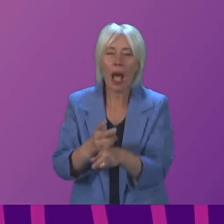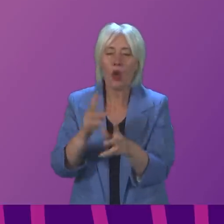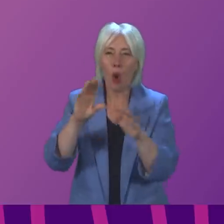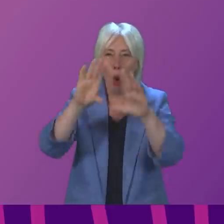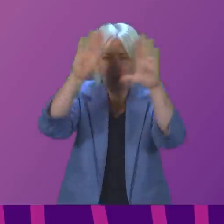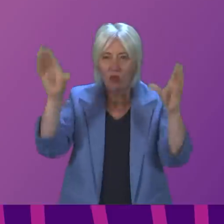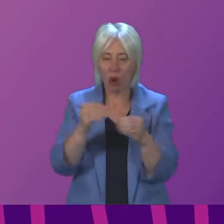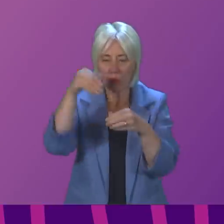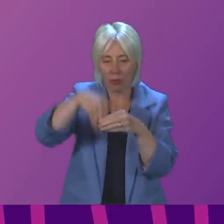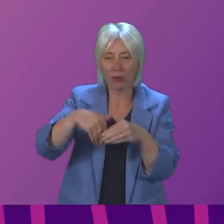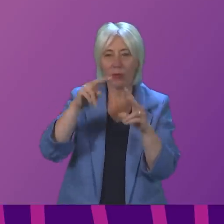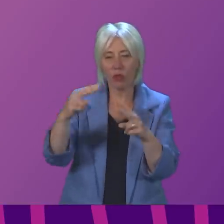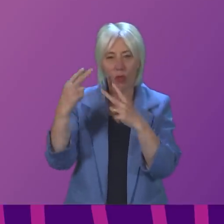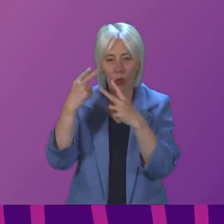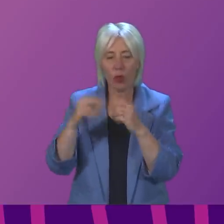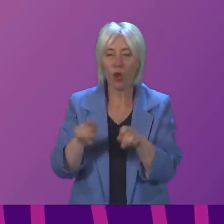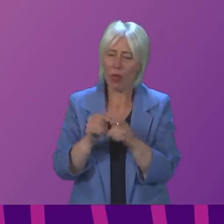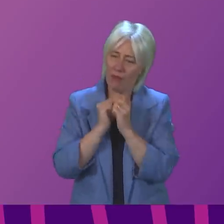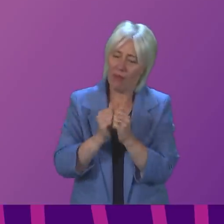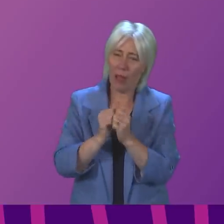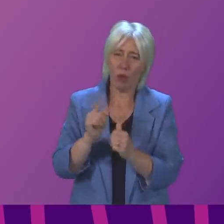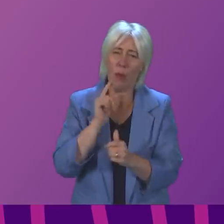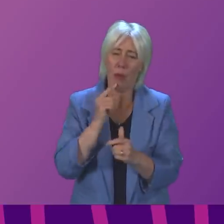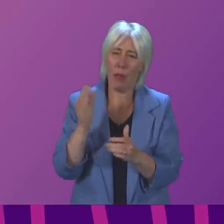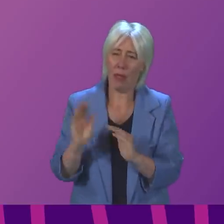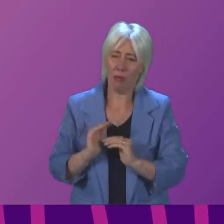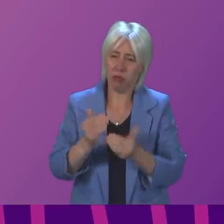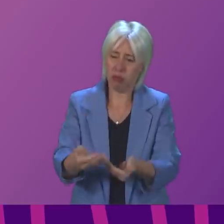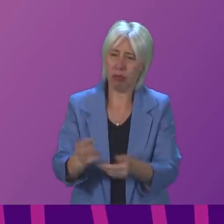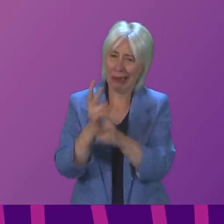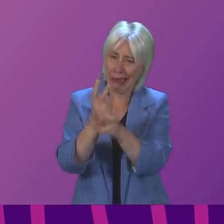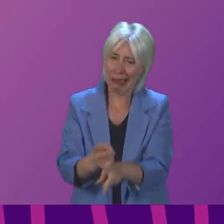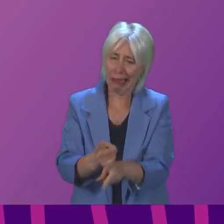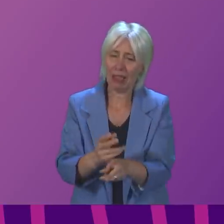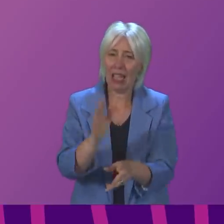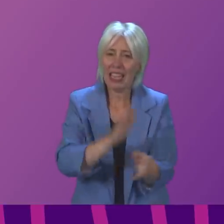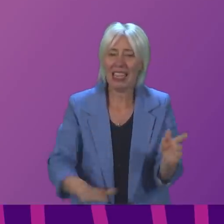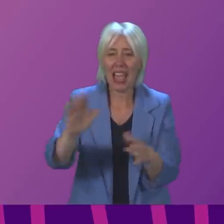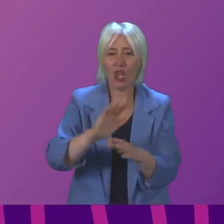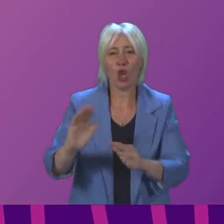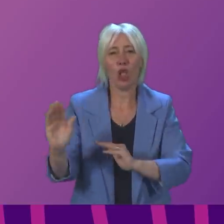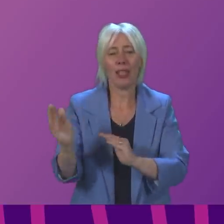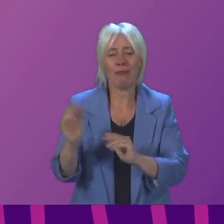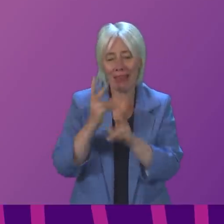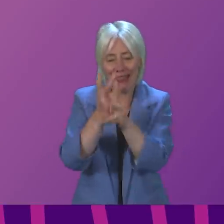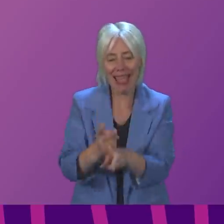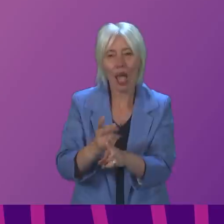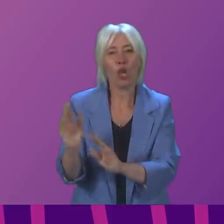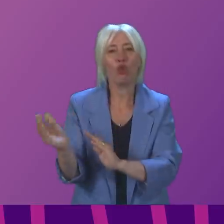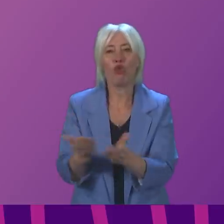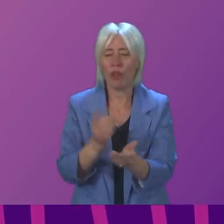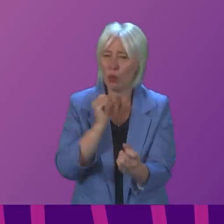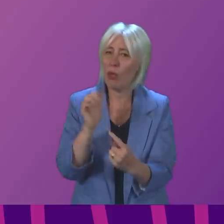also really important that we do value those who provide care, the national care service and the work to establish that will be very important. We need to pay